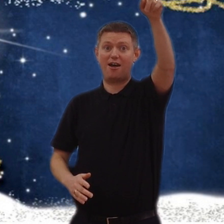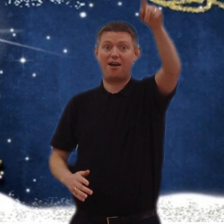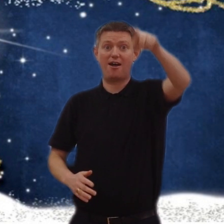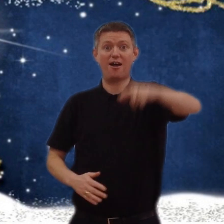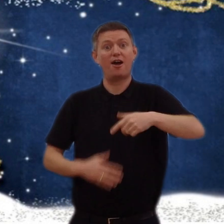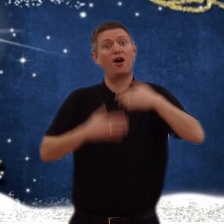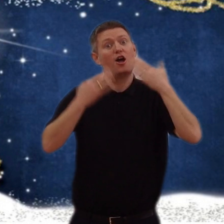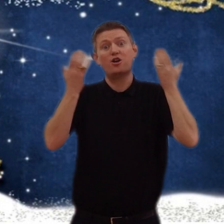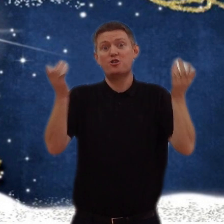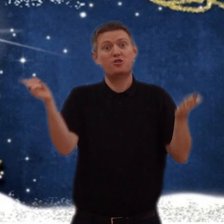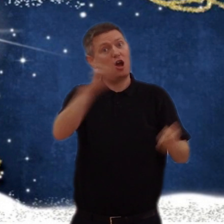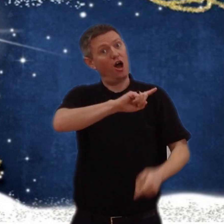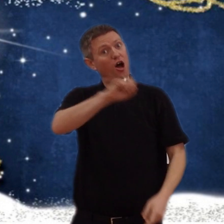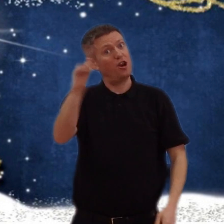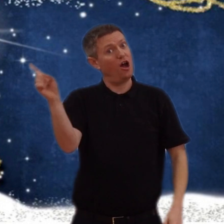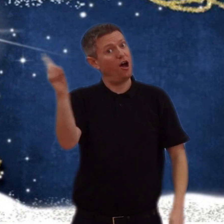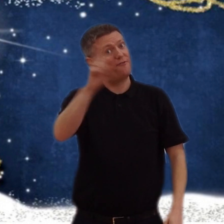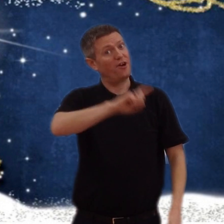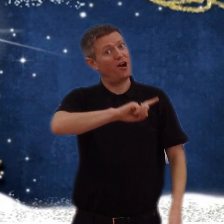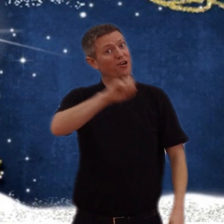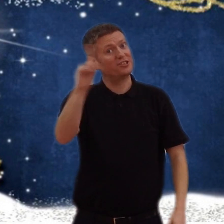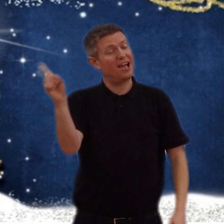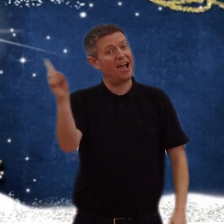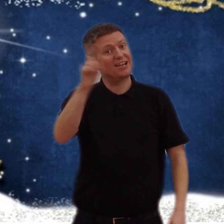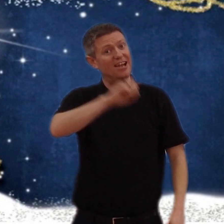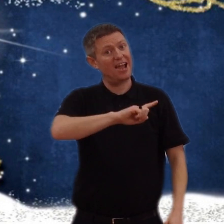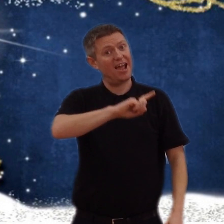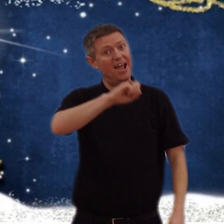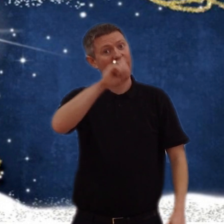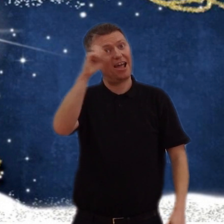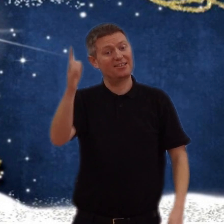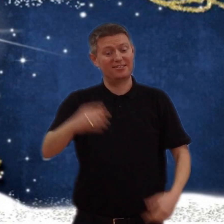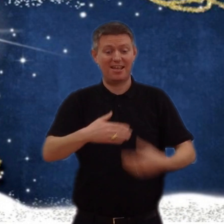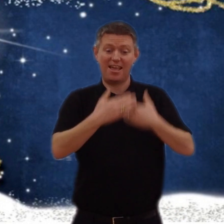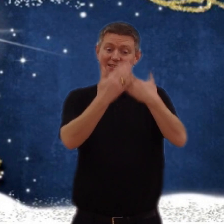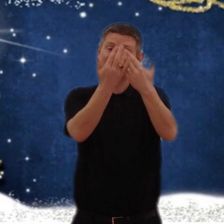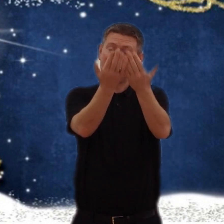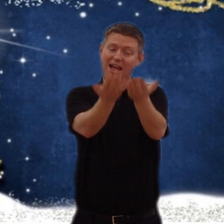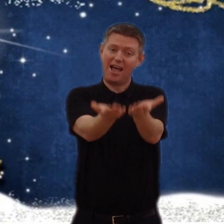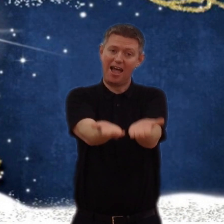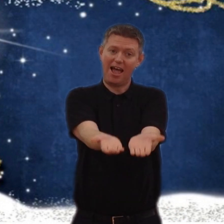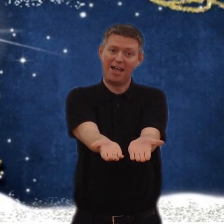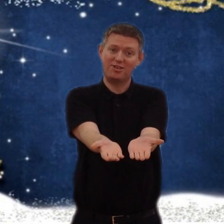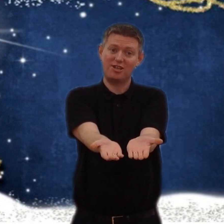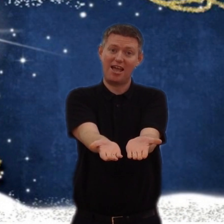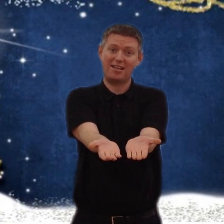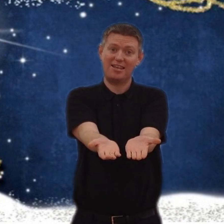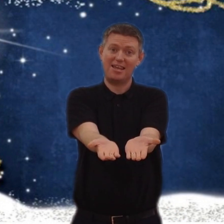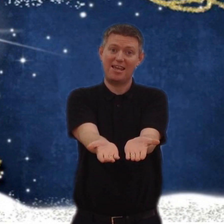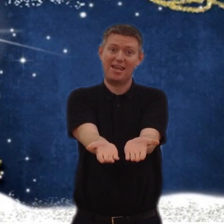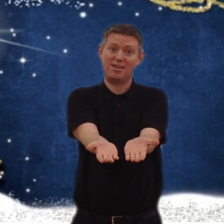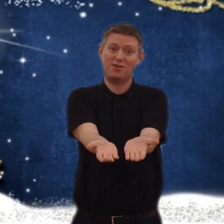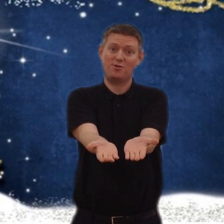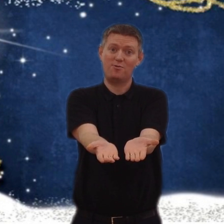None of us had guessed it and yet here you